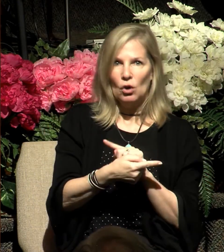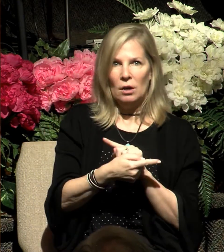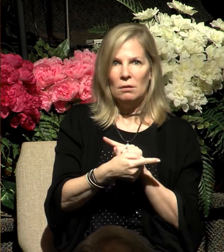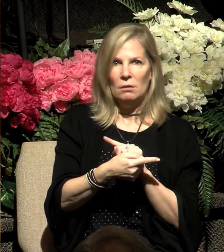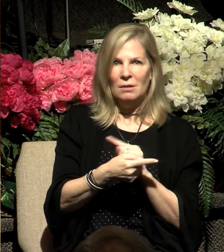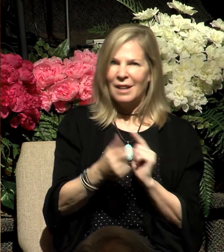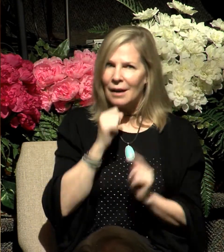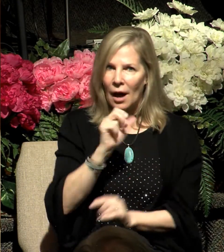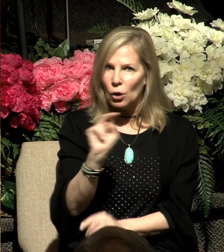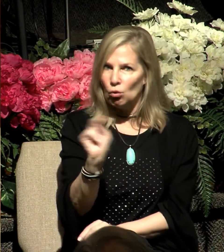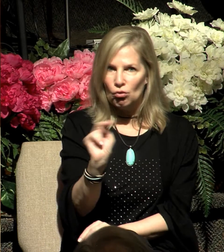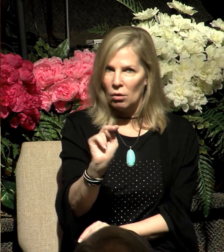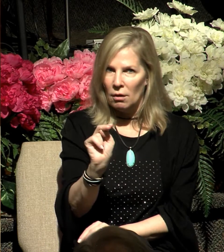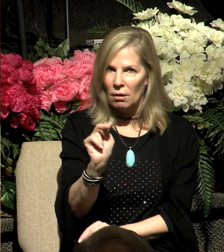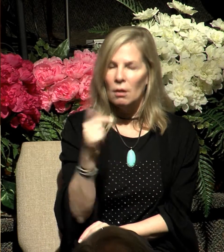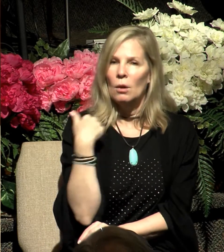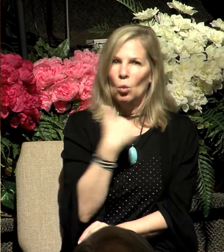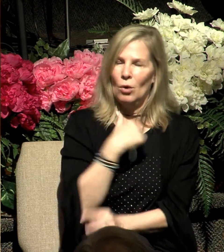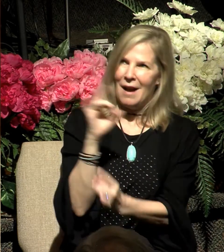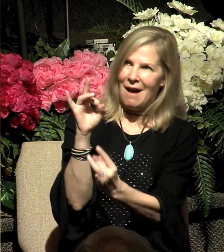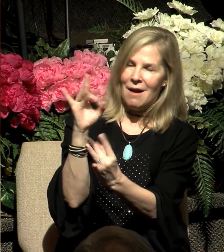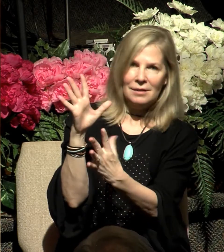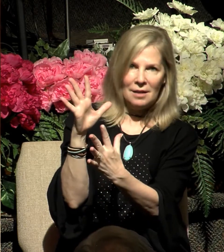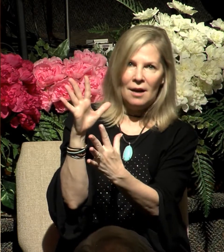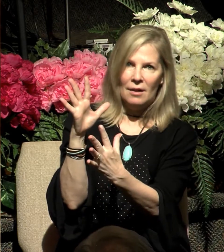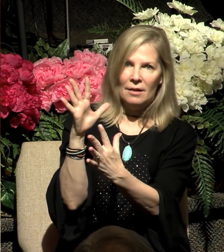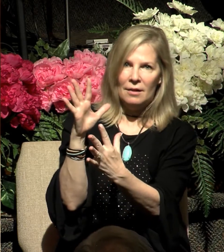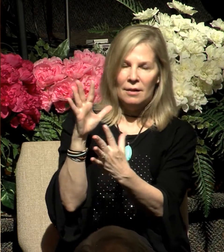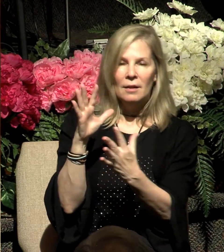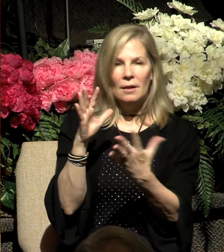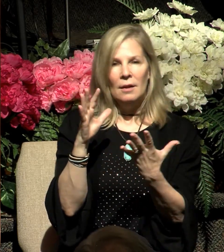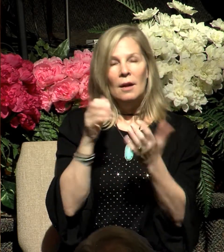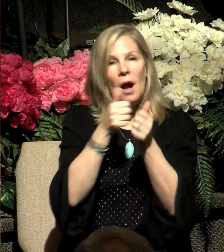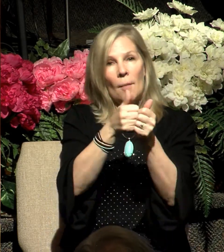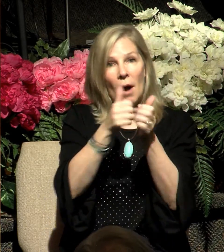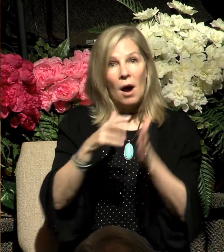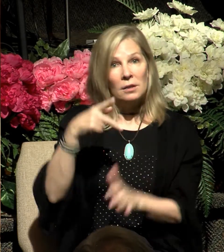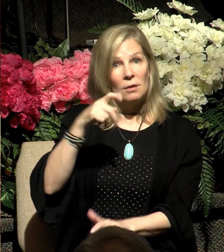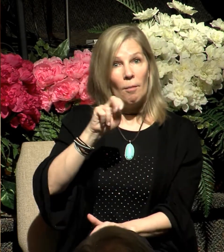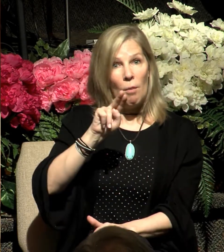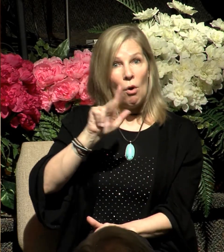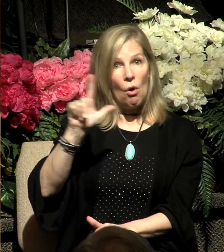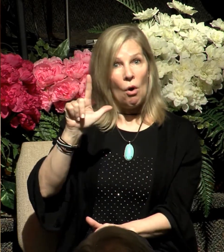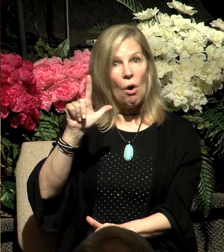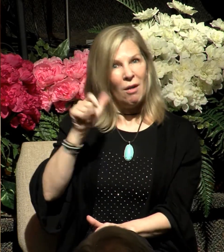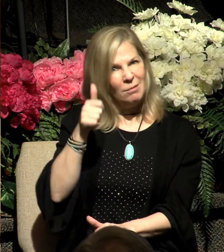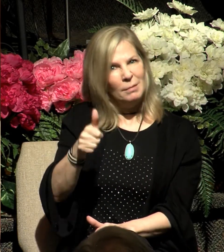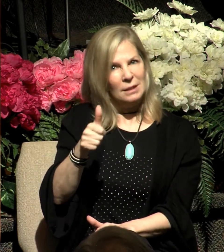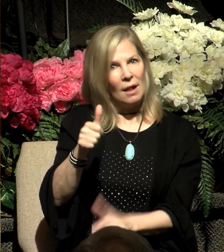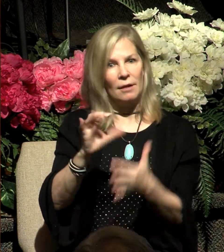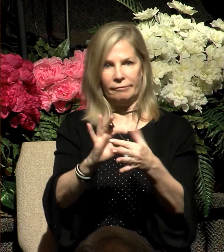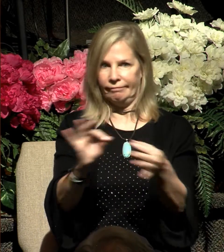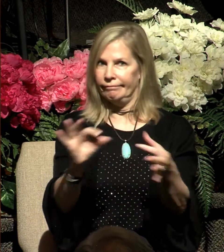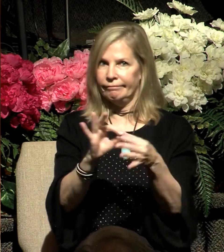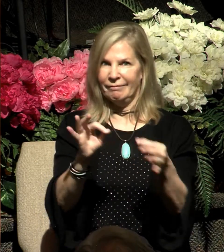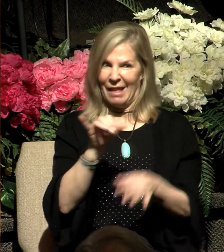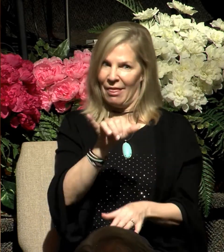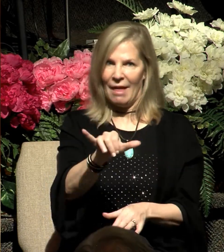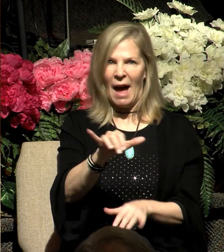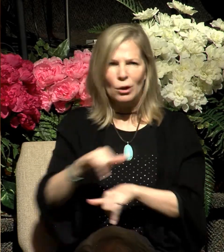hostile towards him. The apostle Paul makes the point of this universal condition of resistance and rebellion very clear